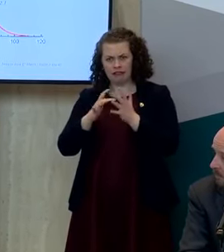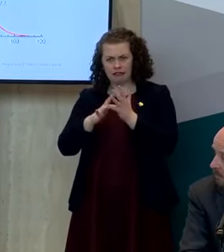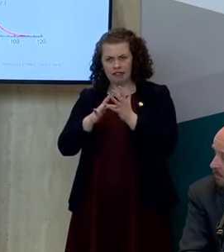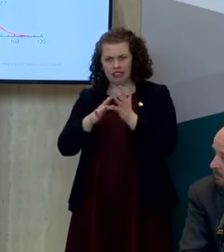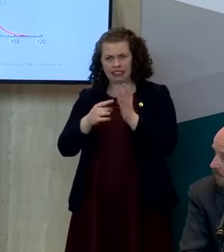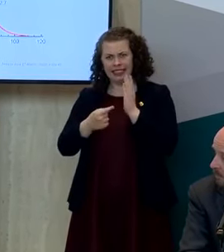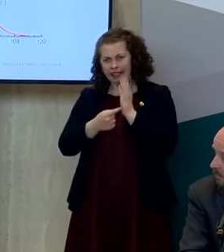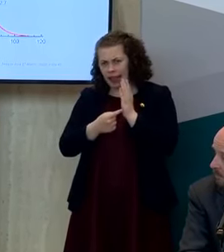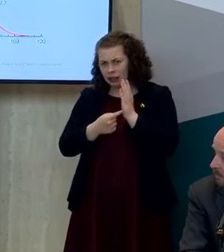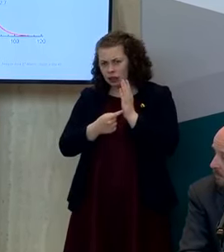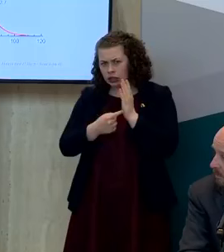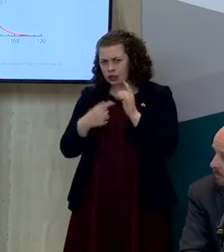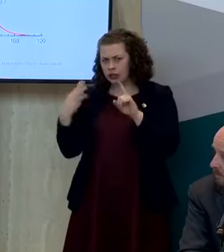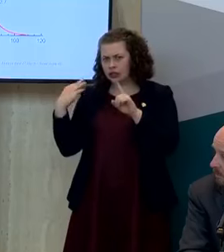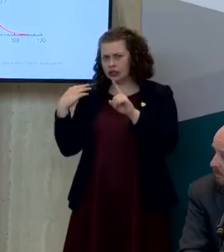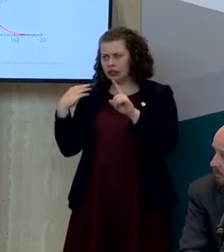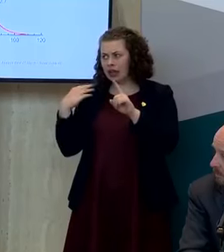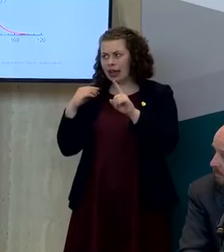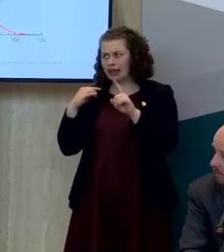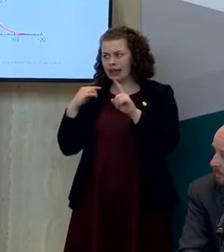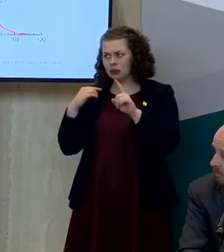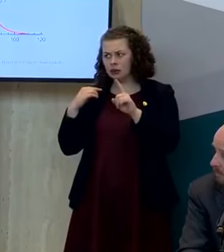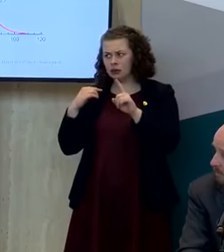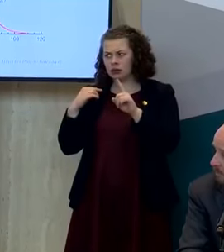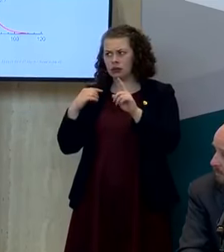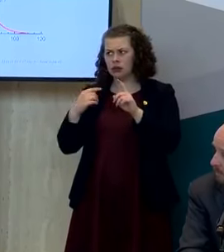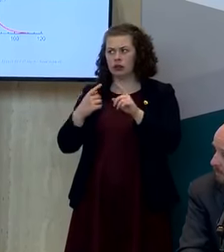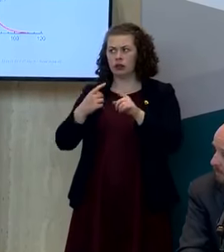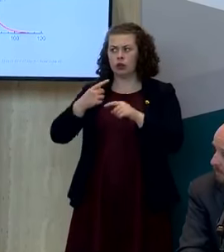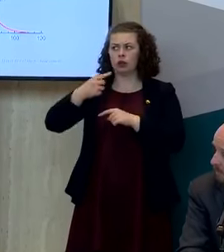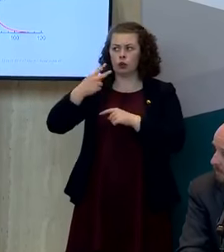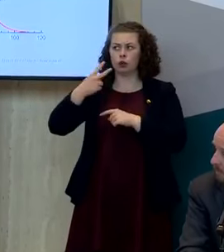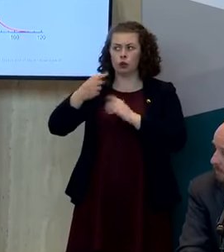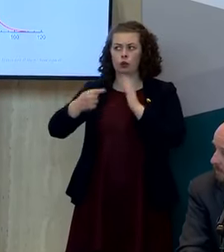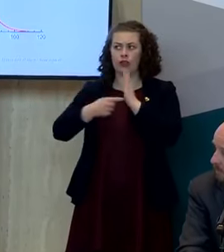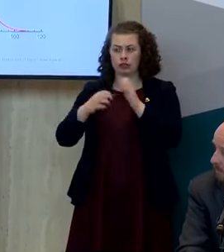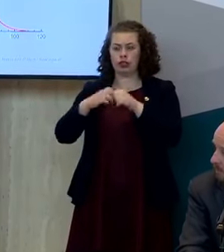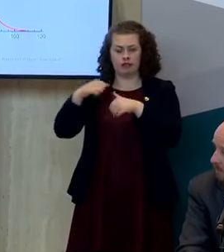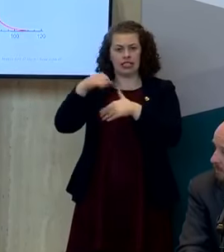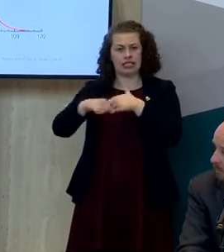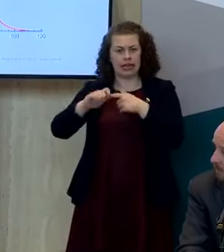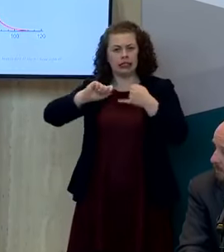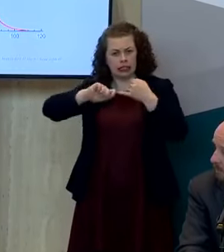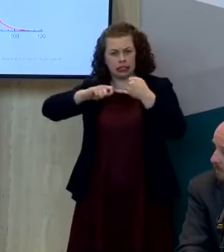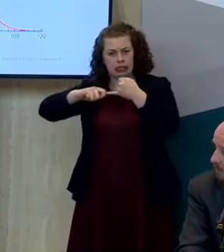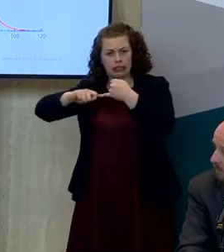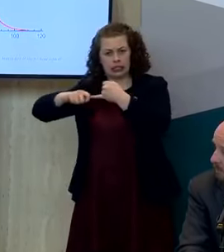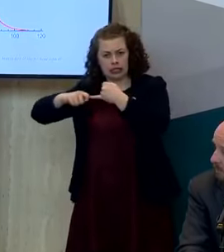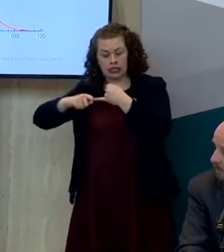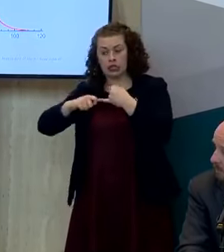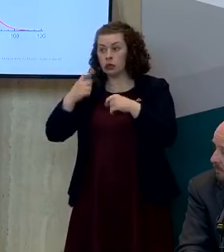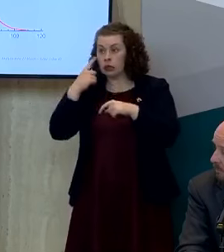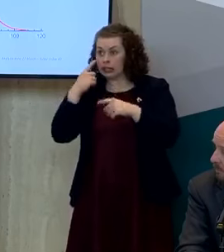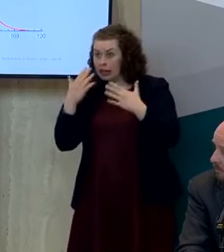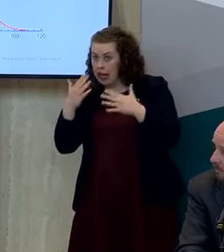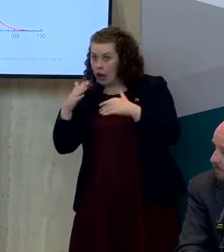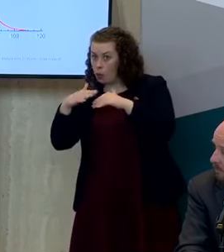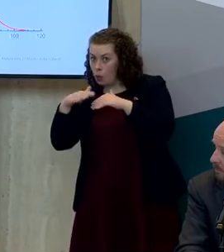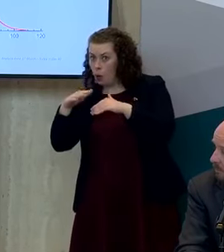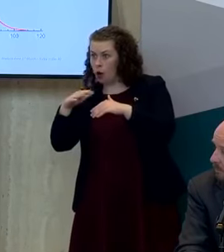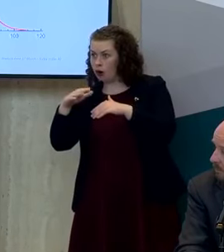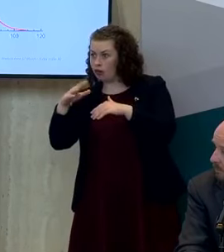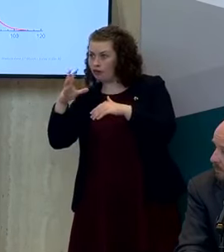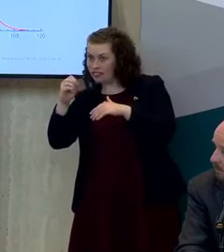2 000 just over 2 000 per day so we have the capacity of these centers which are number nearly 50 uh to